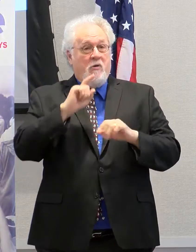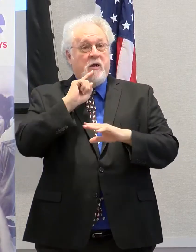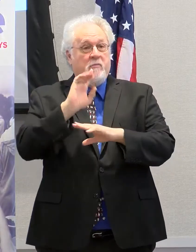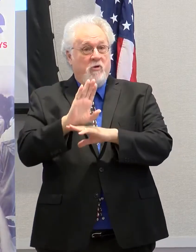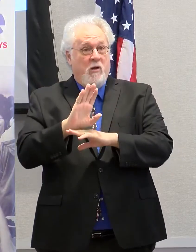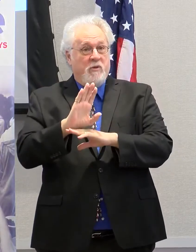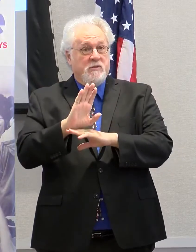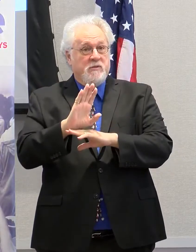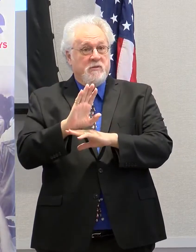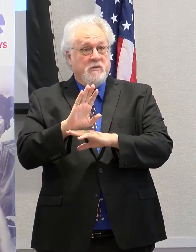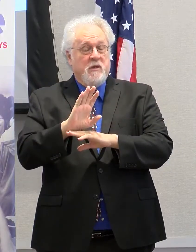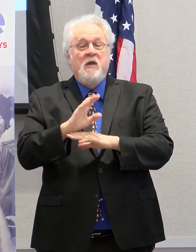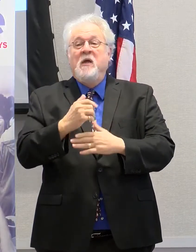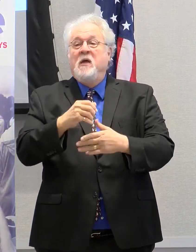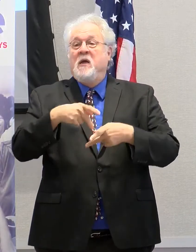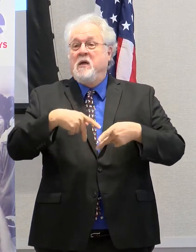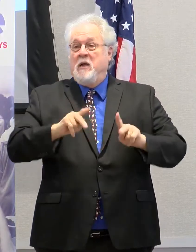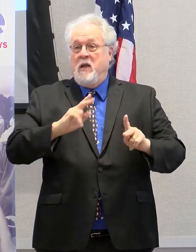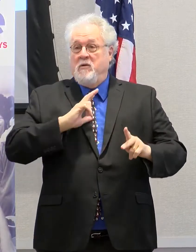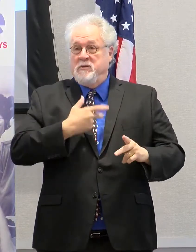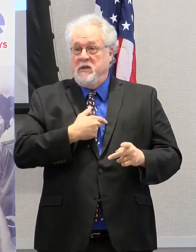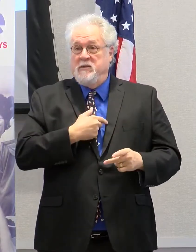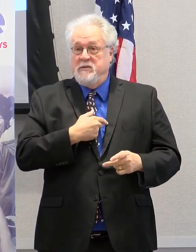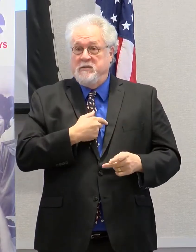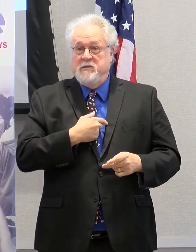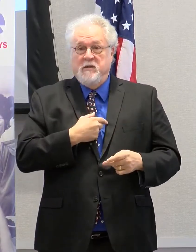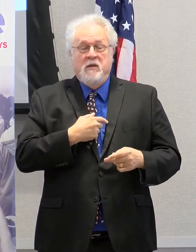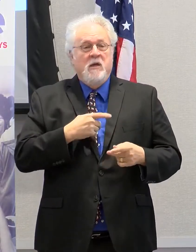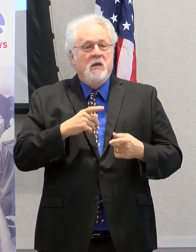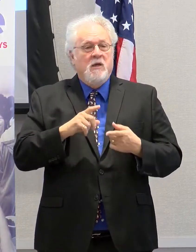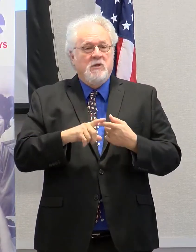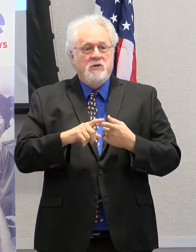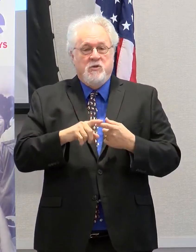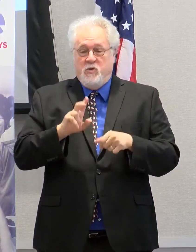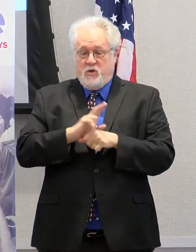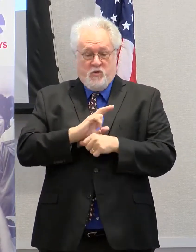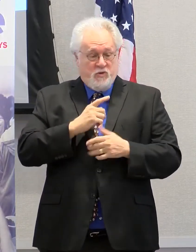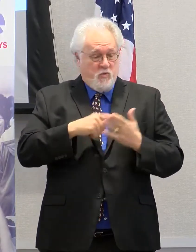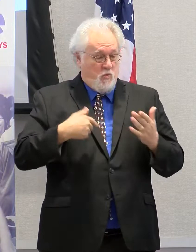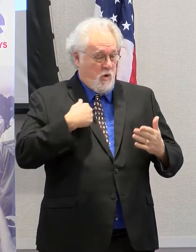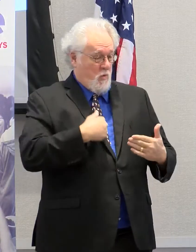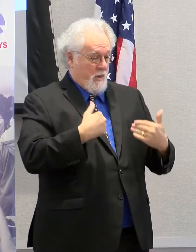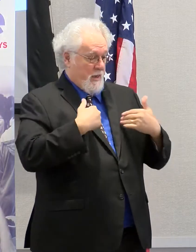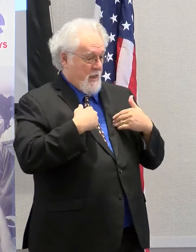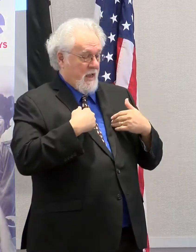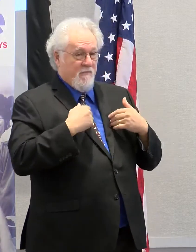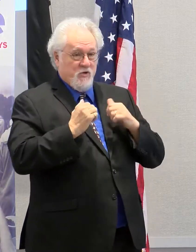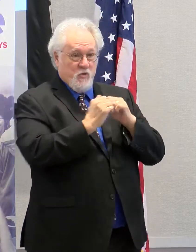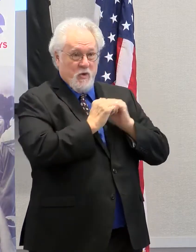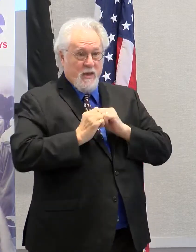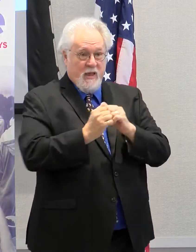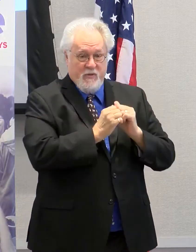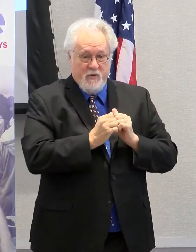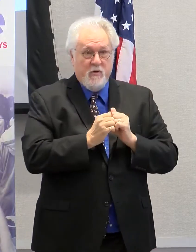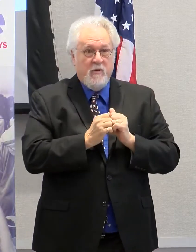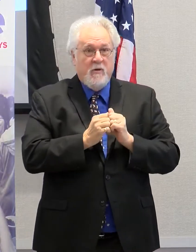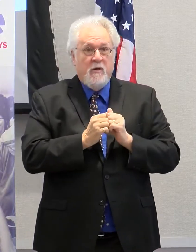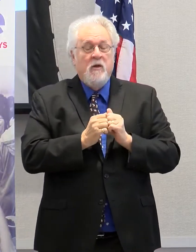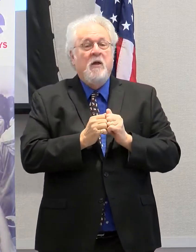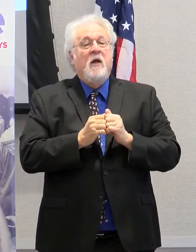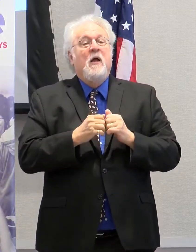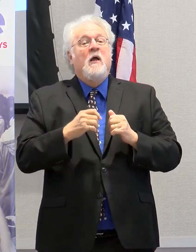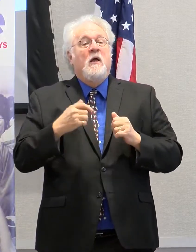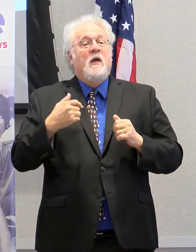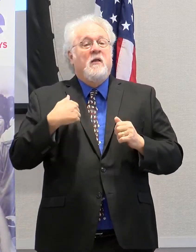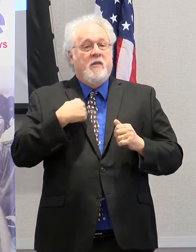you will, enabled us to leverage the resources of all of our institutions in such a way that